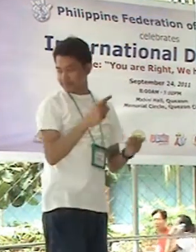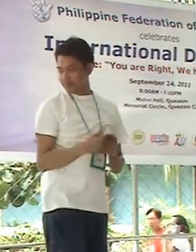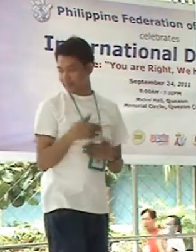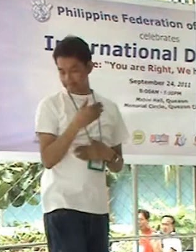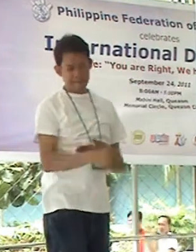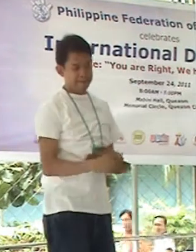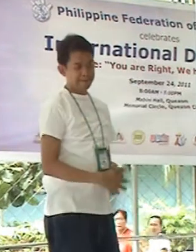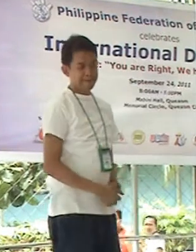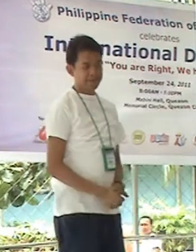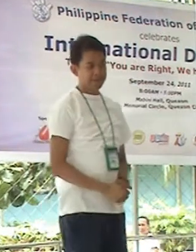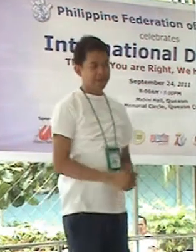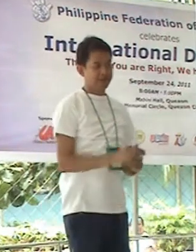activities for this day.